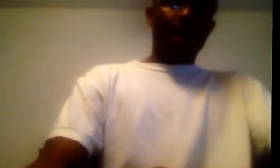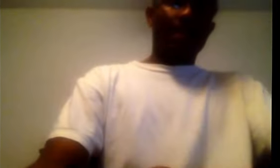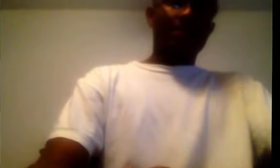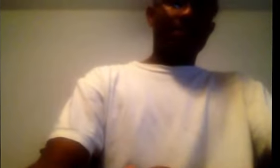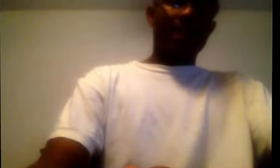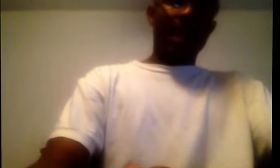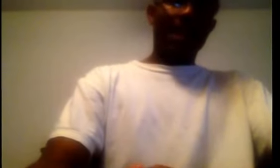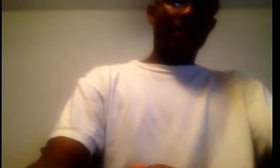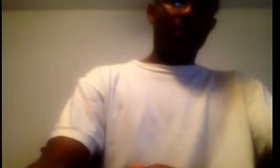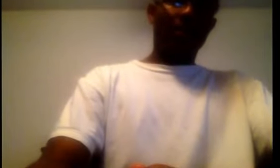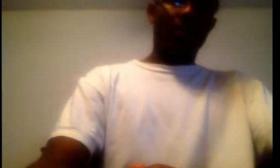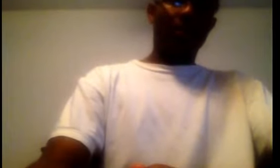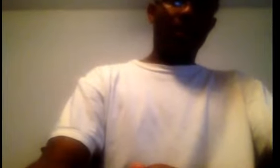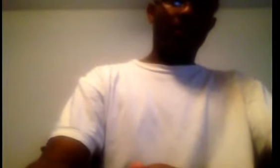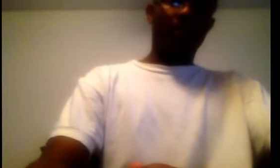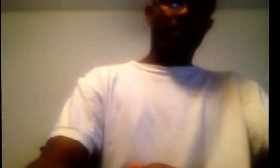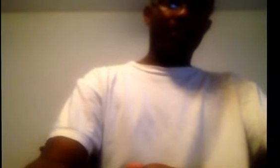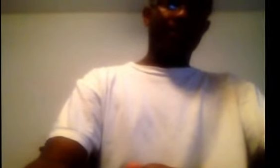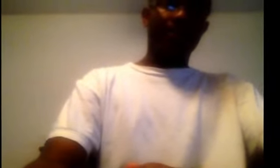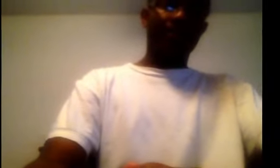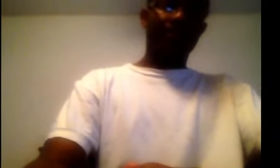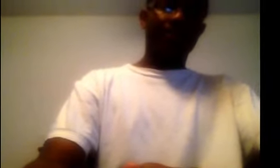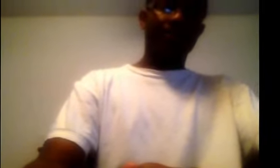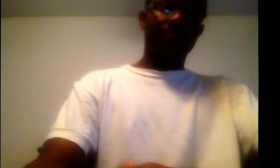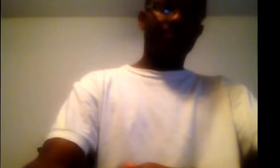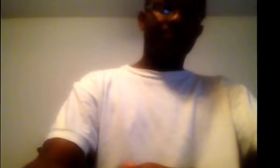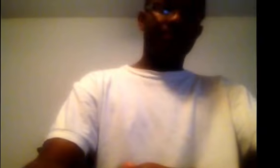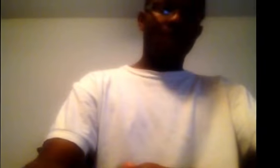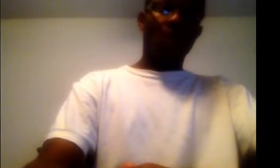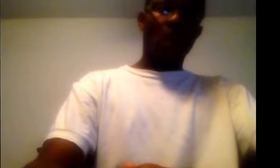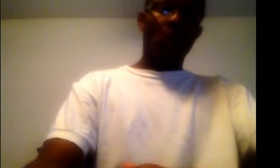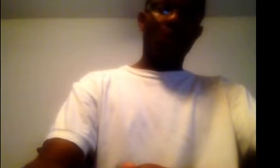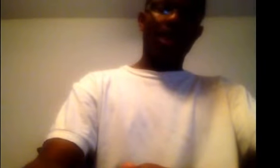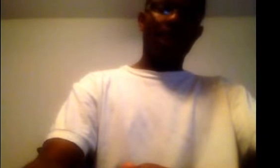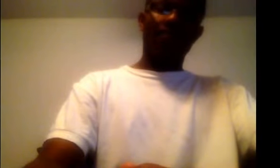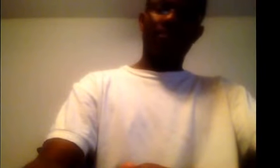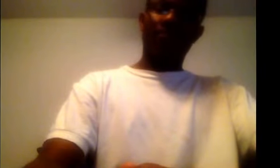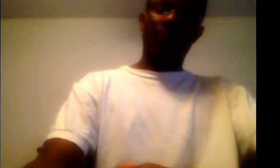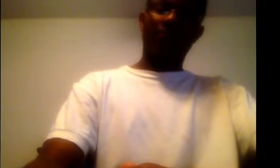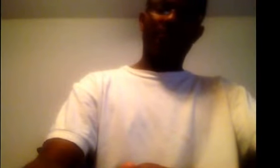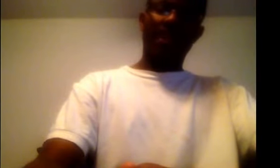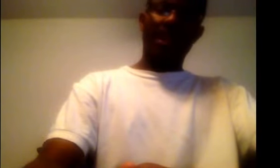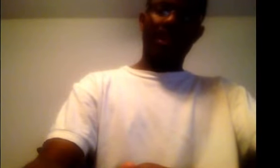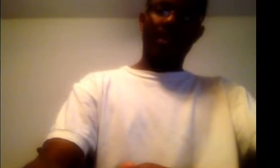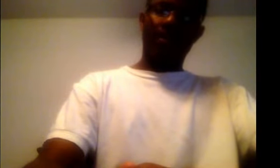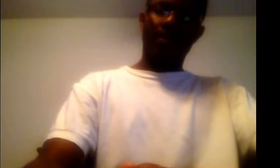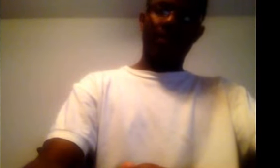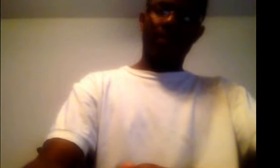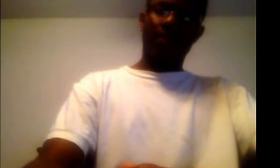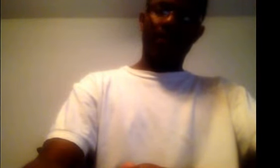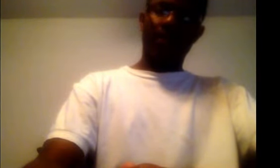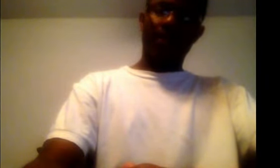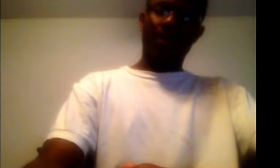Hello, everyone. We have some very, very